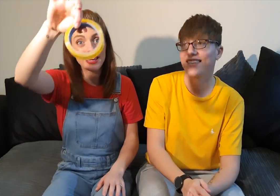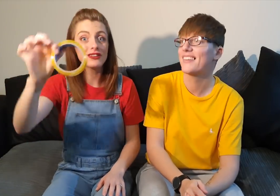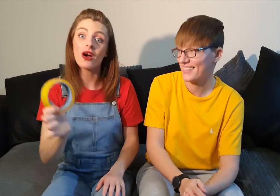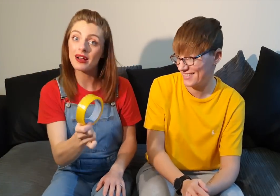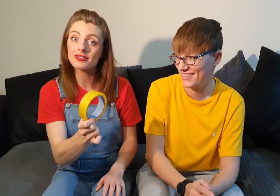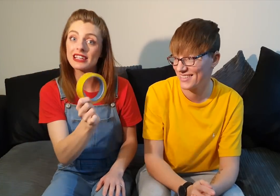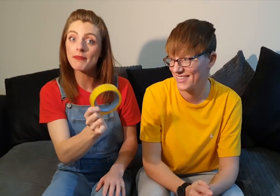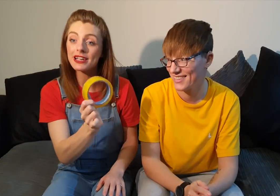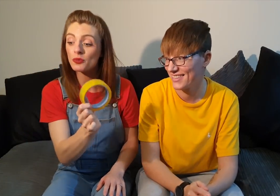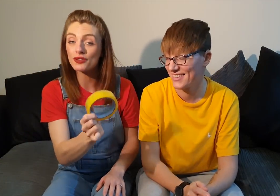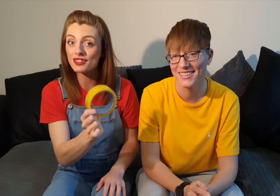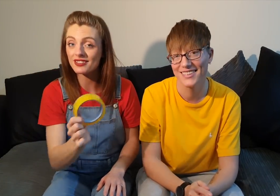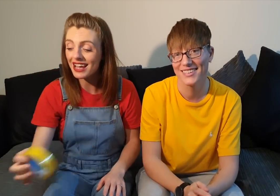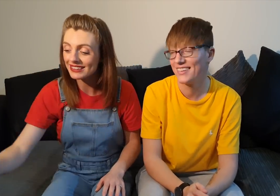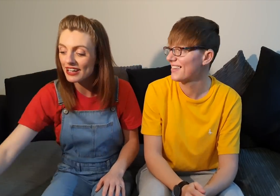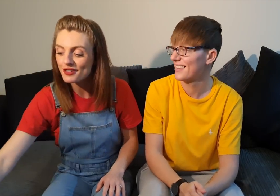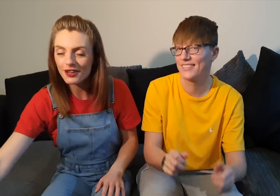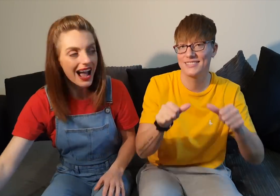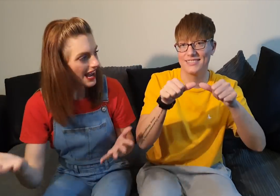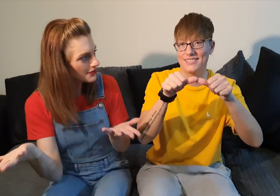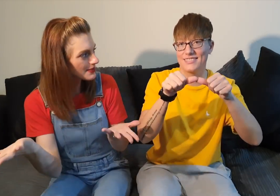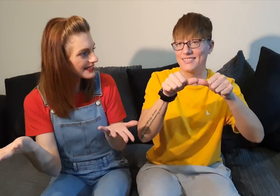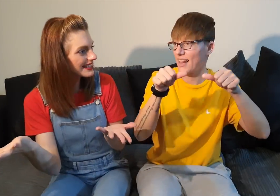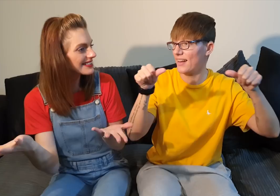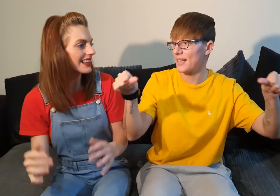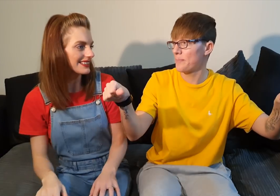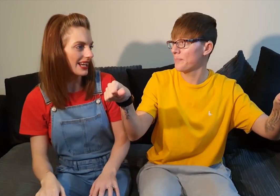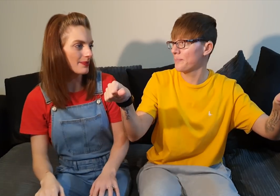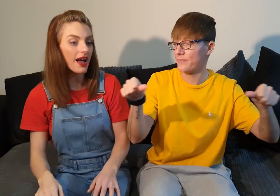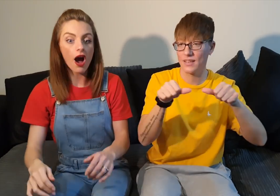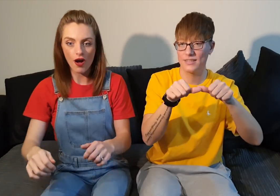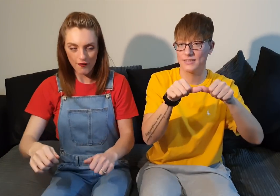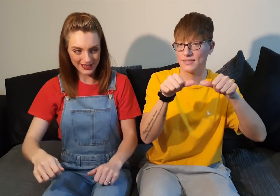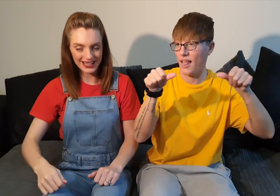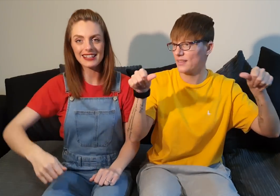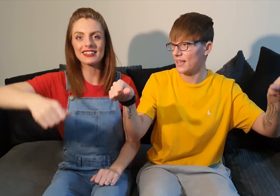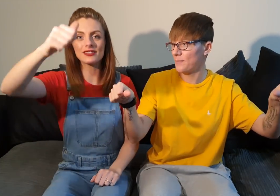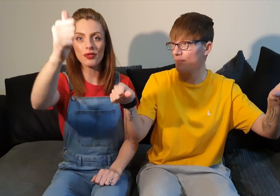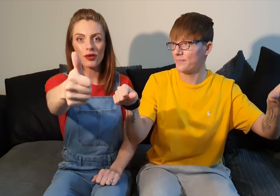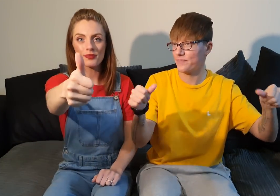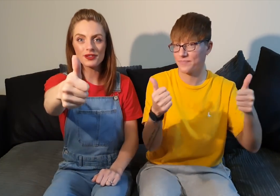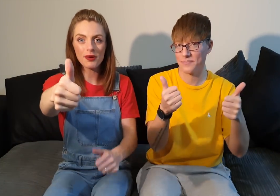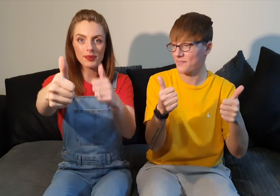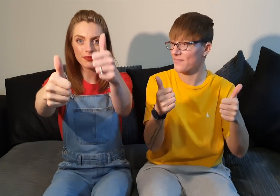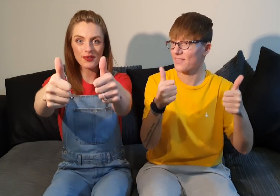in your house that you might want to sign so how do we sign cellotape fantastic so thumbs up both